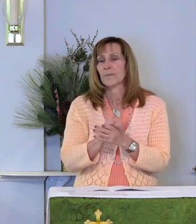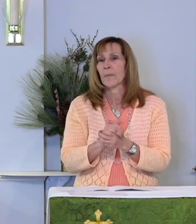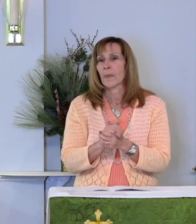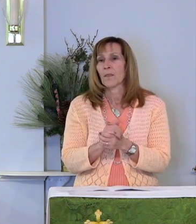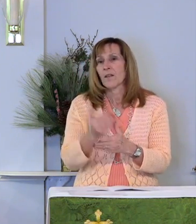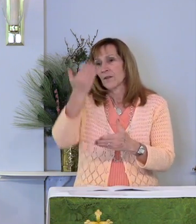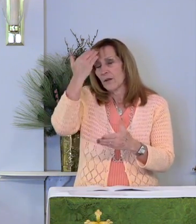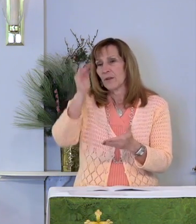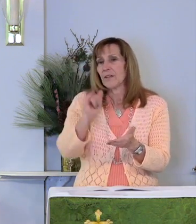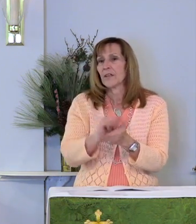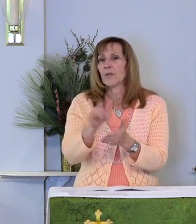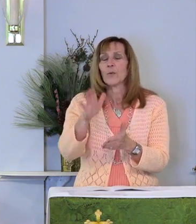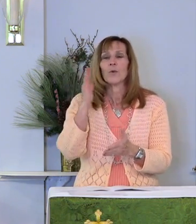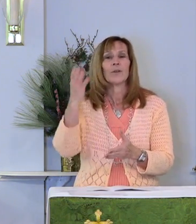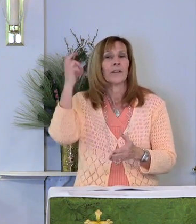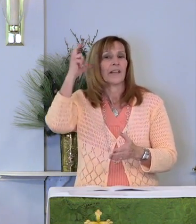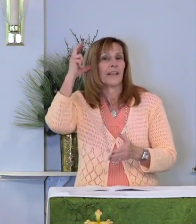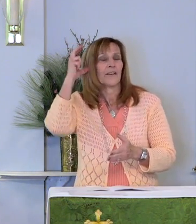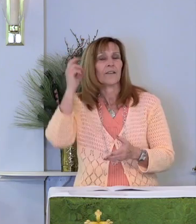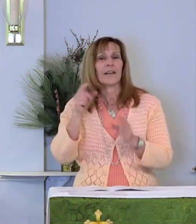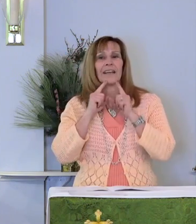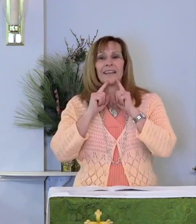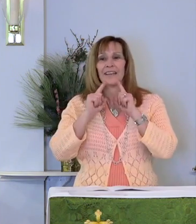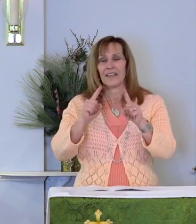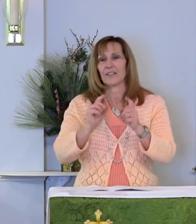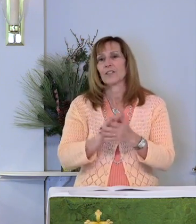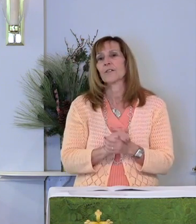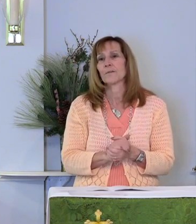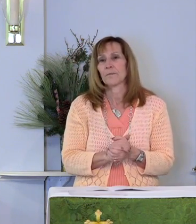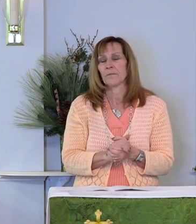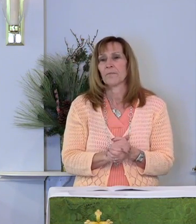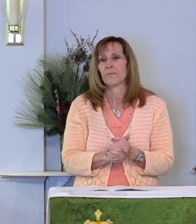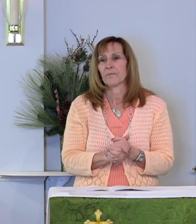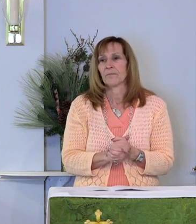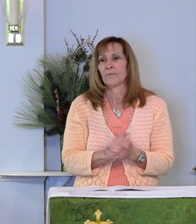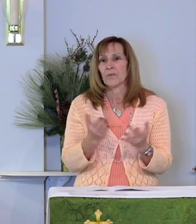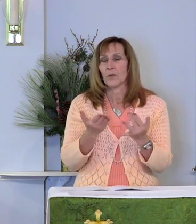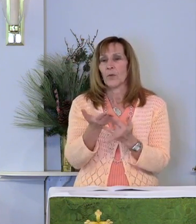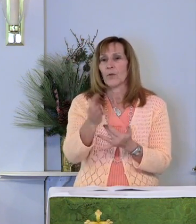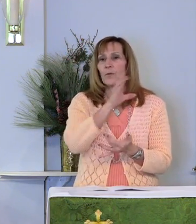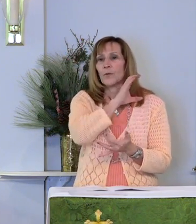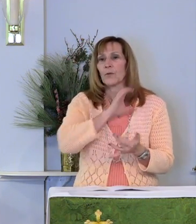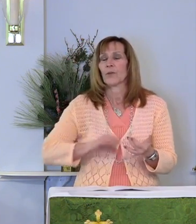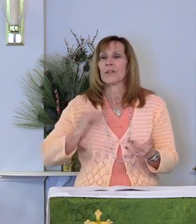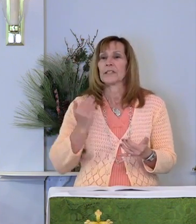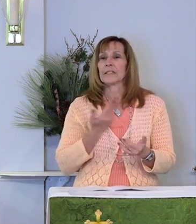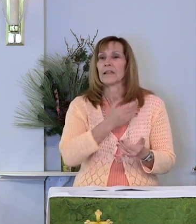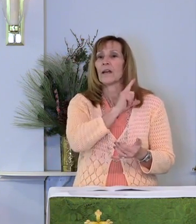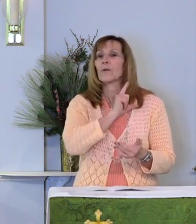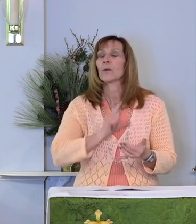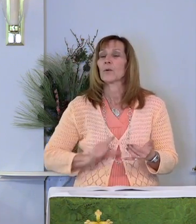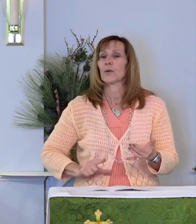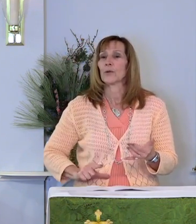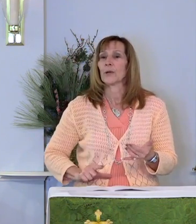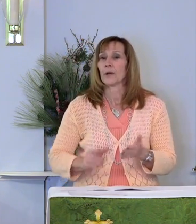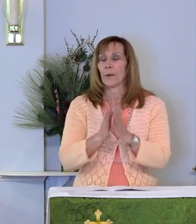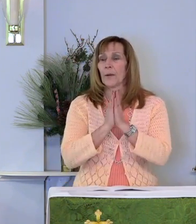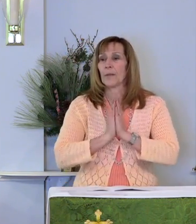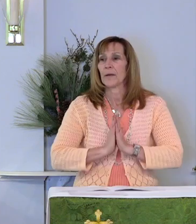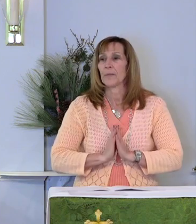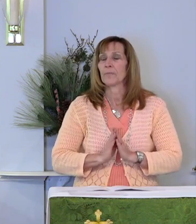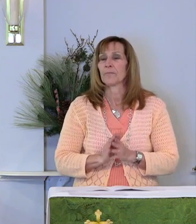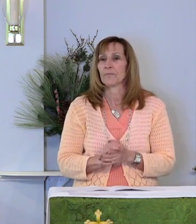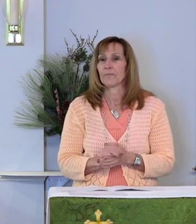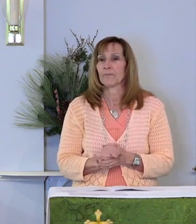knowing that you will hear and answer through Christ our Lord. Amen.